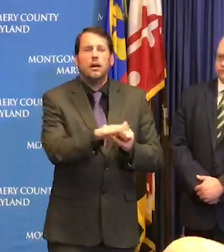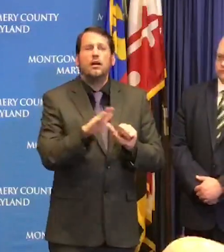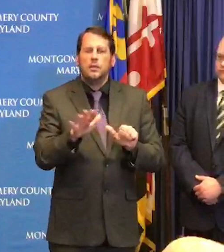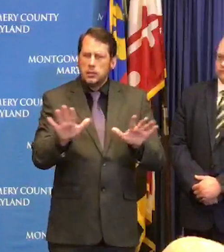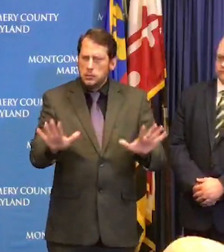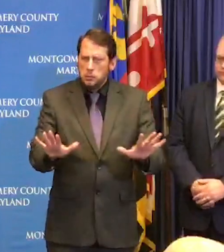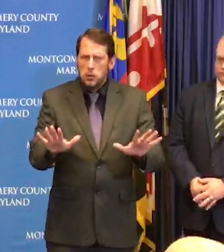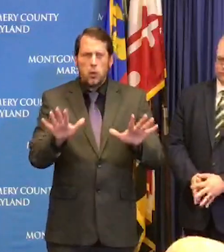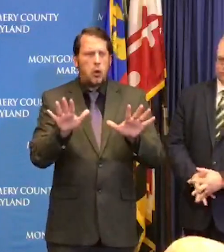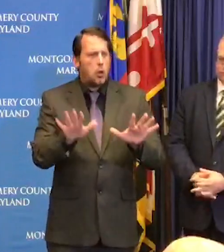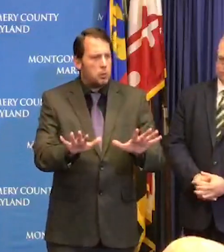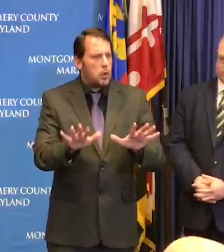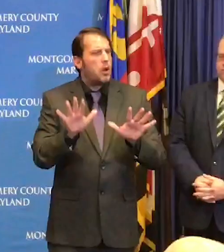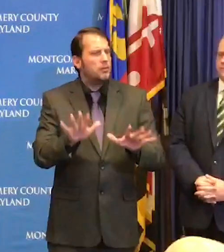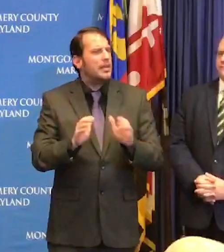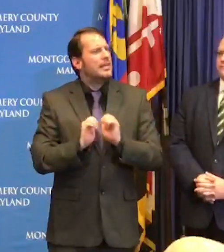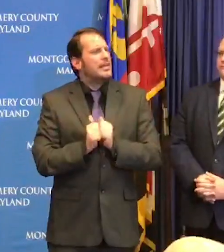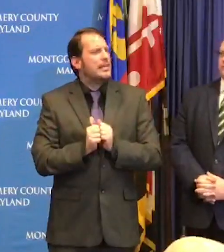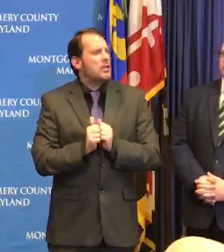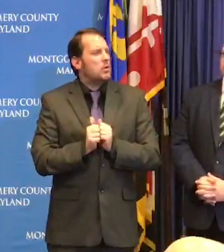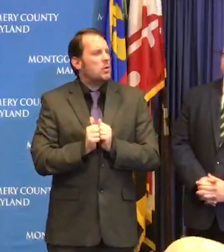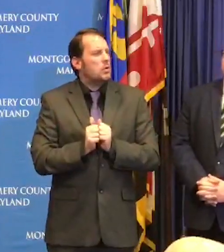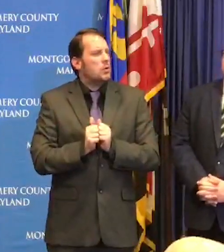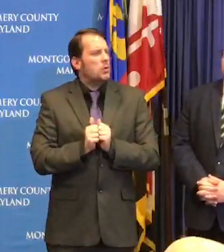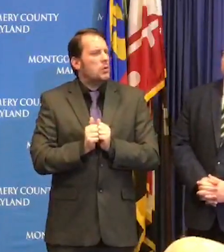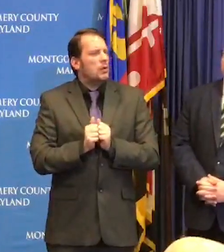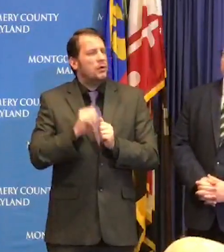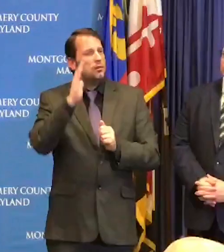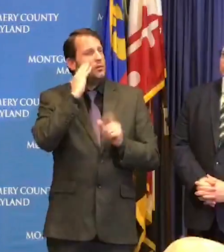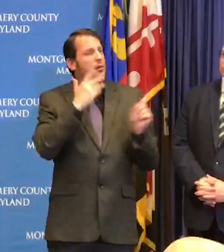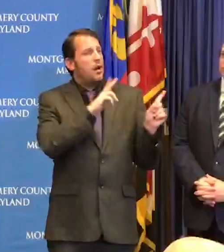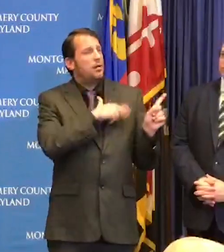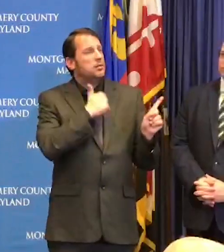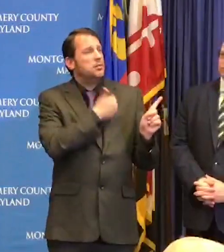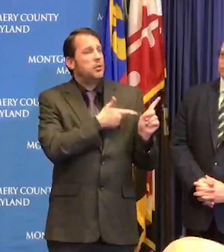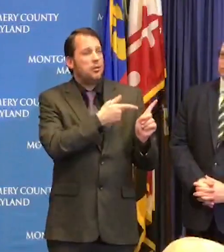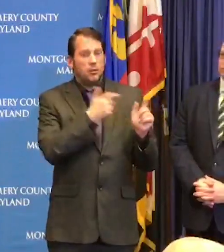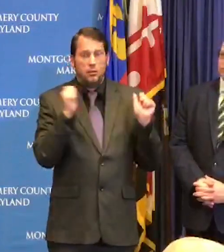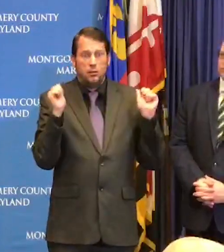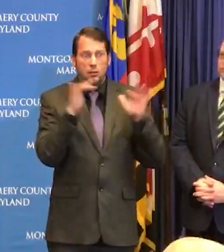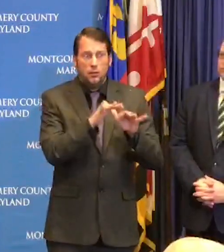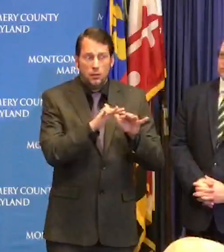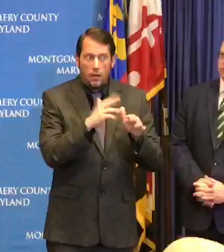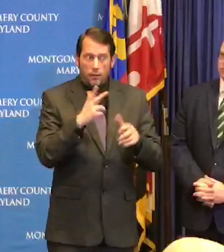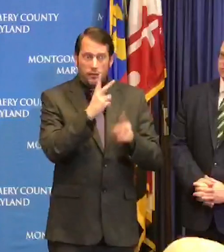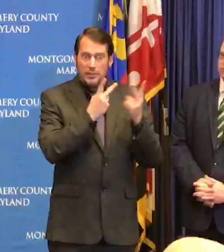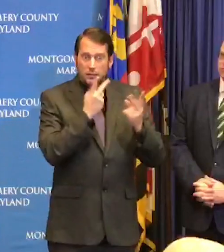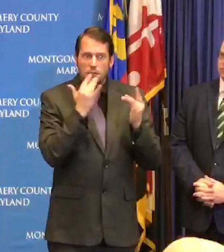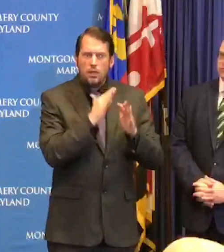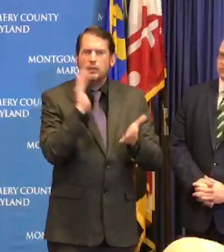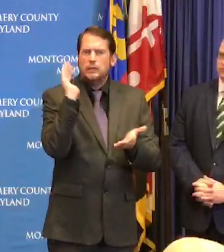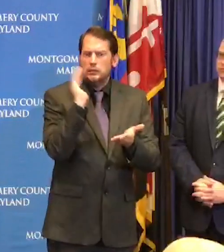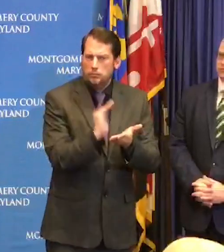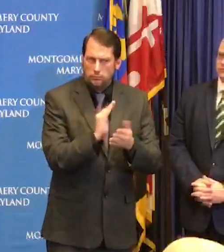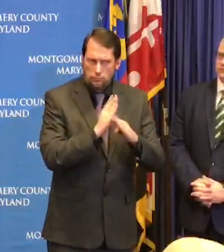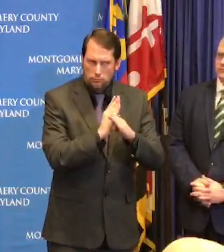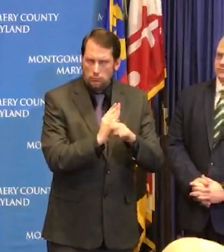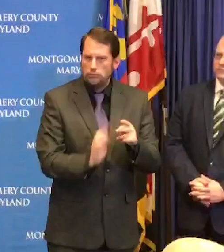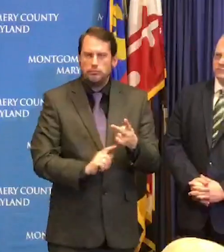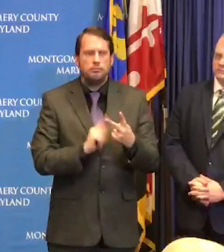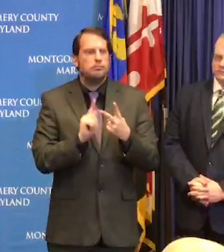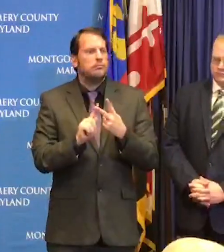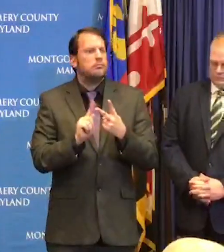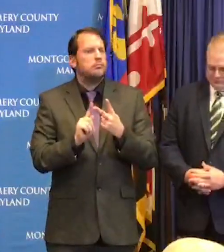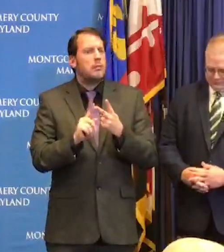have been in terms of restricting visitation again putting in plans and policies that will cut down on the